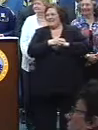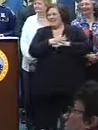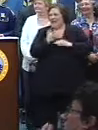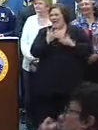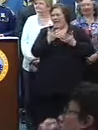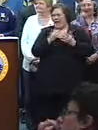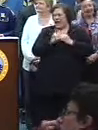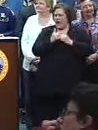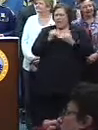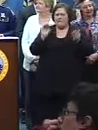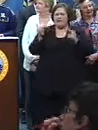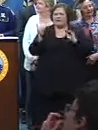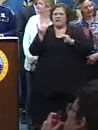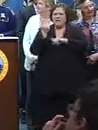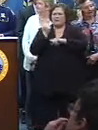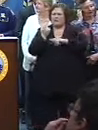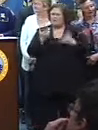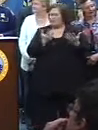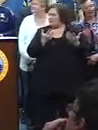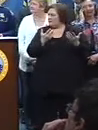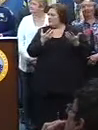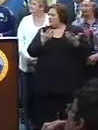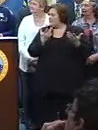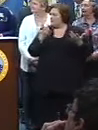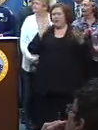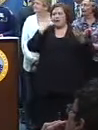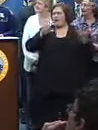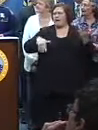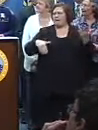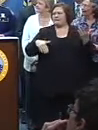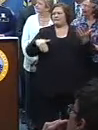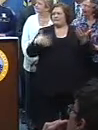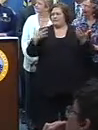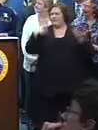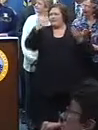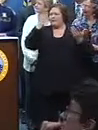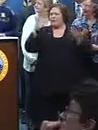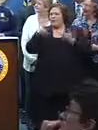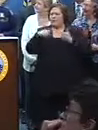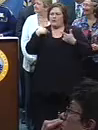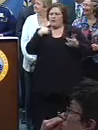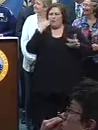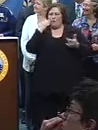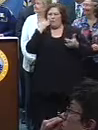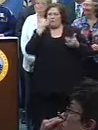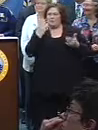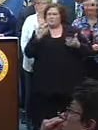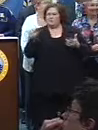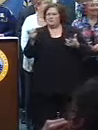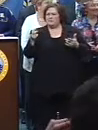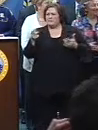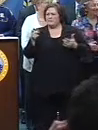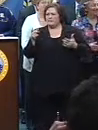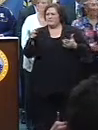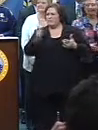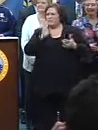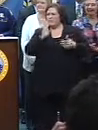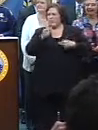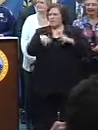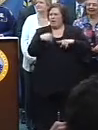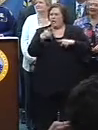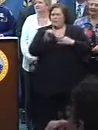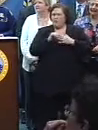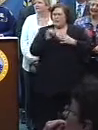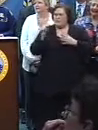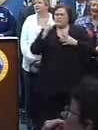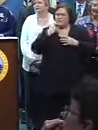For the lowest level. Do we know? Not yet. I don't know. We'll give it to you when we know. All right, try. But it was a lot. on this at the end